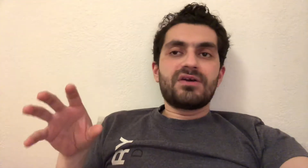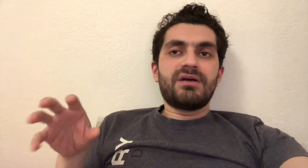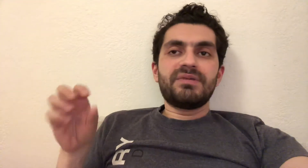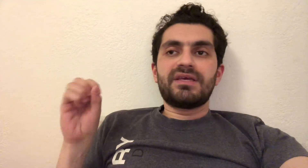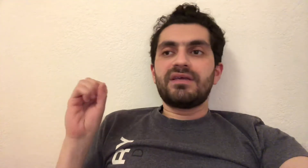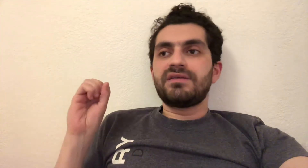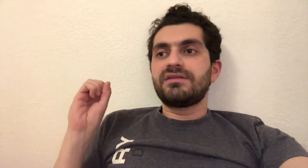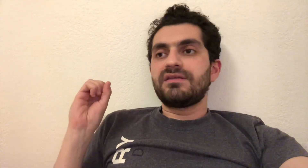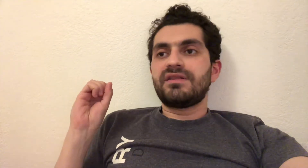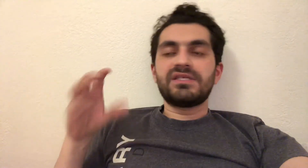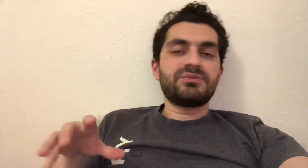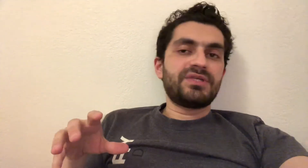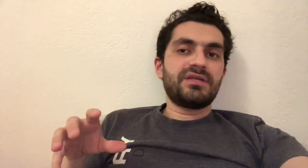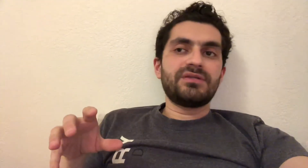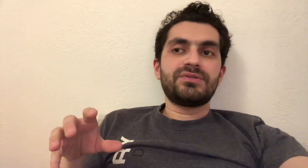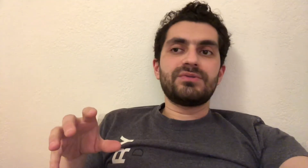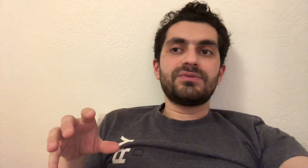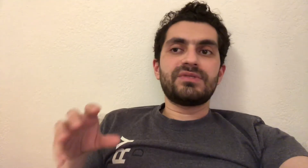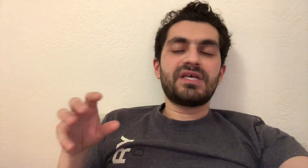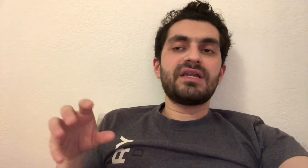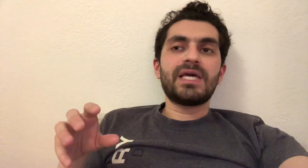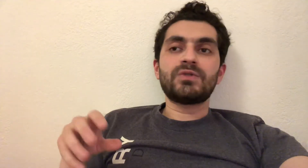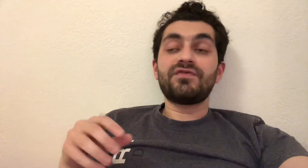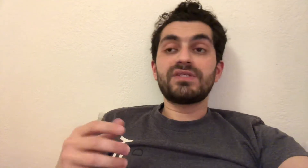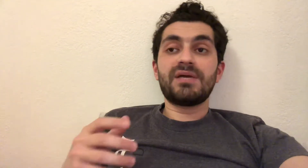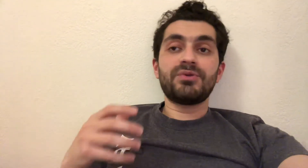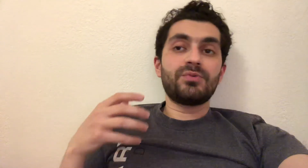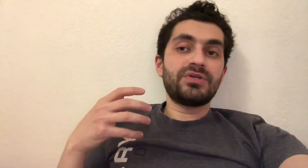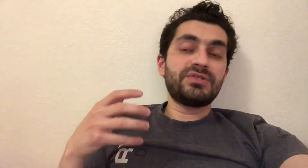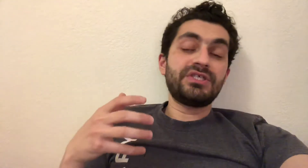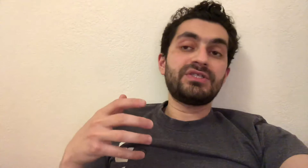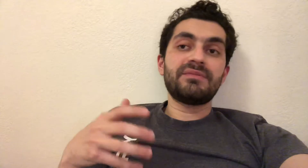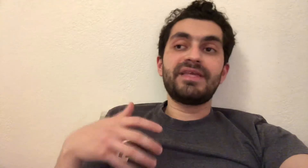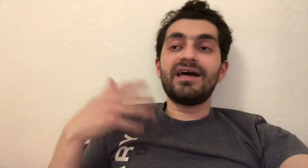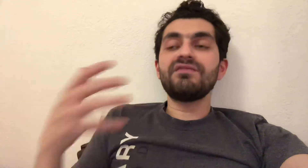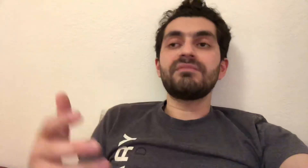complicated things pertaining to sign language. For example, you wanted to teach them the alphabet.